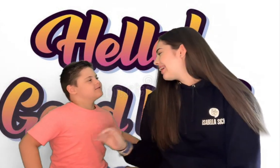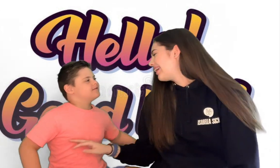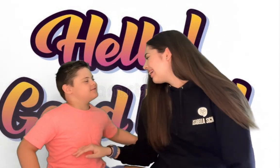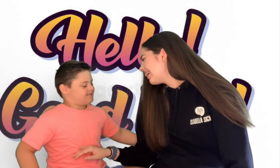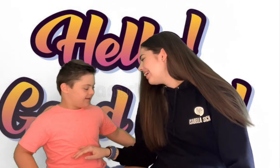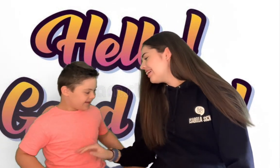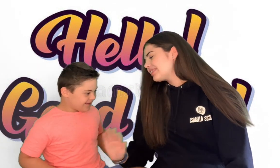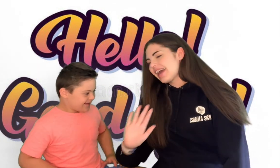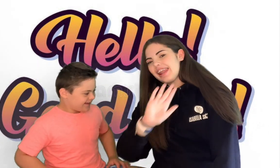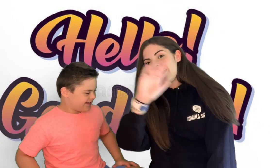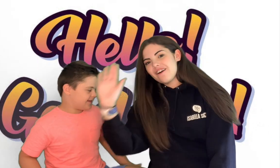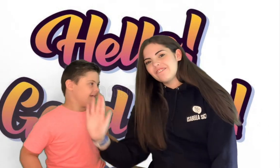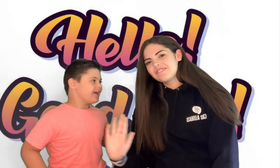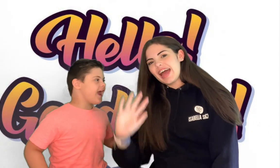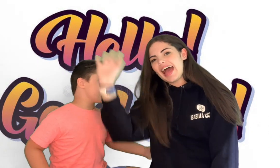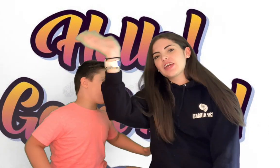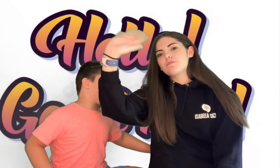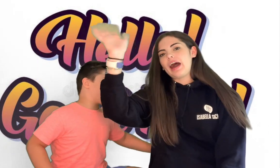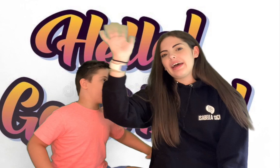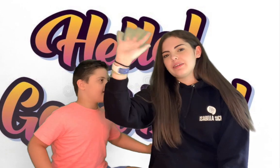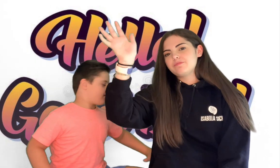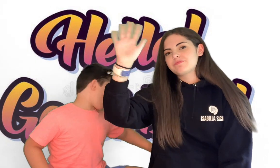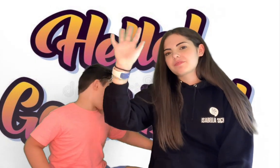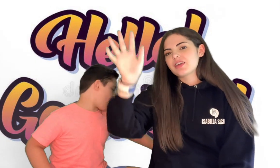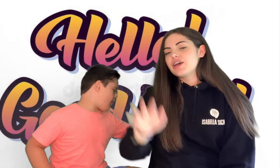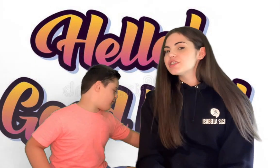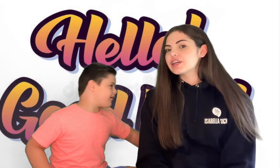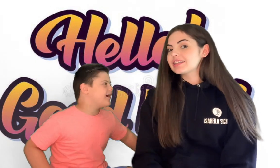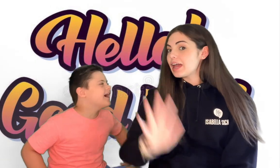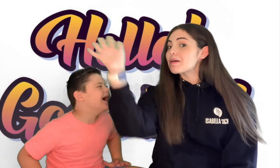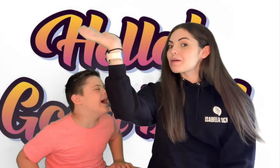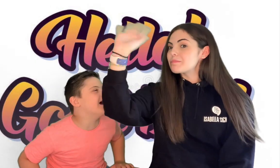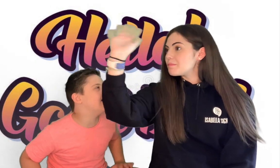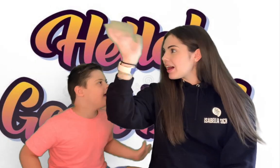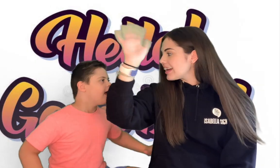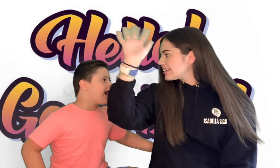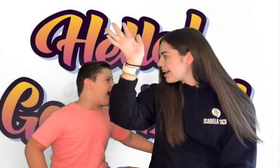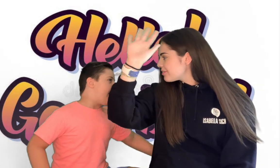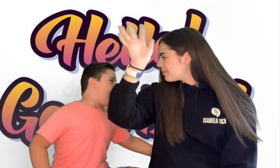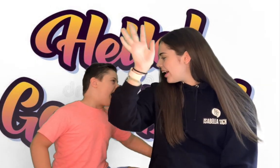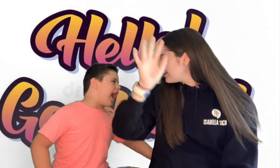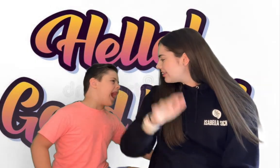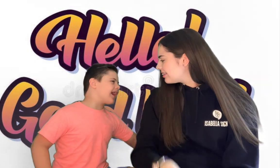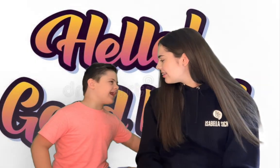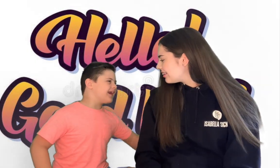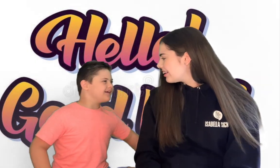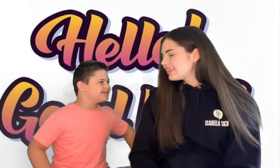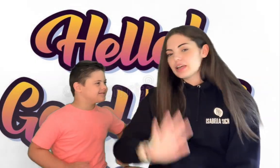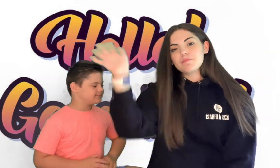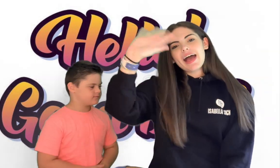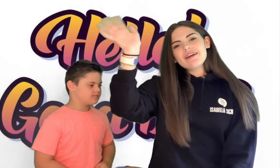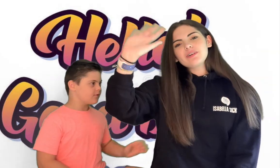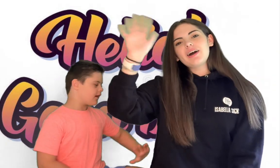you're say hello and goodbye so you're say goodbye to everyone happy say bye everyone